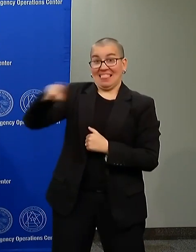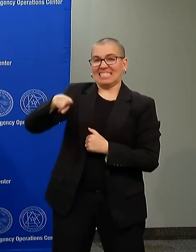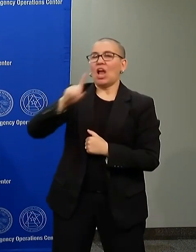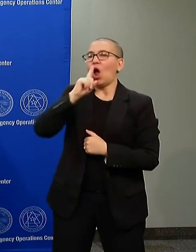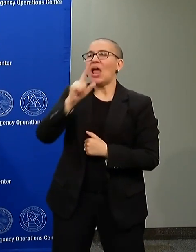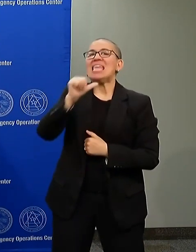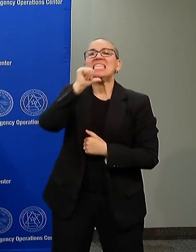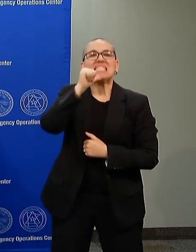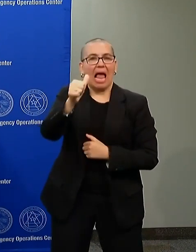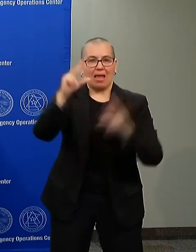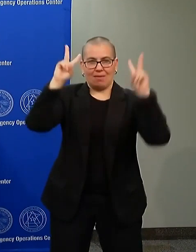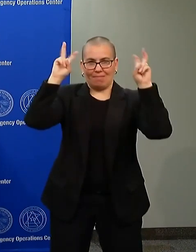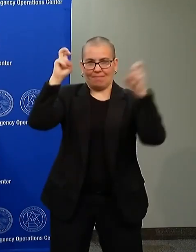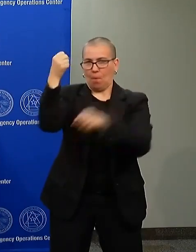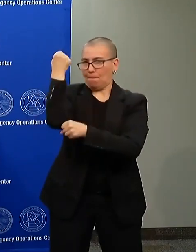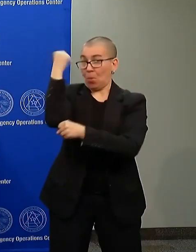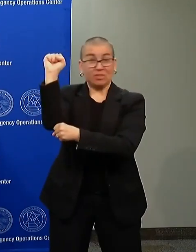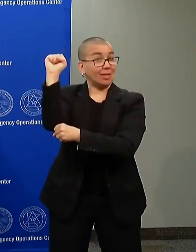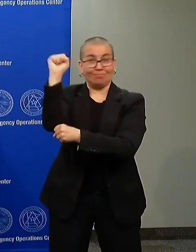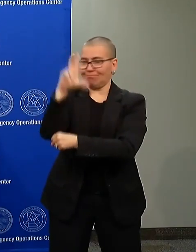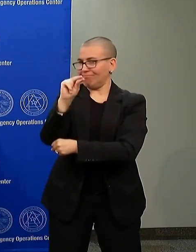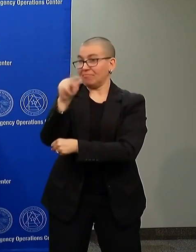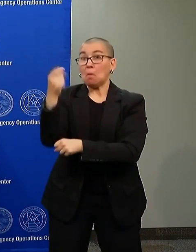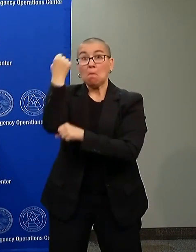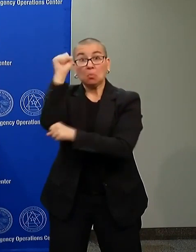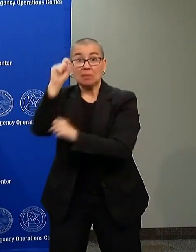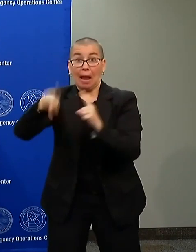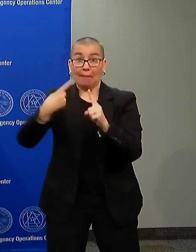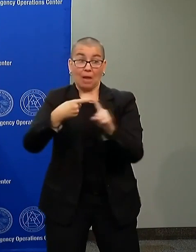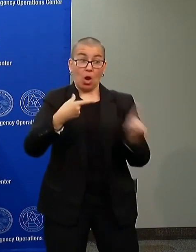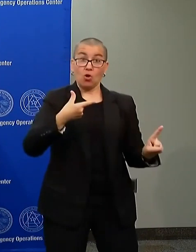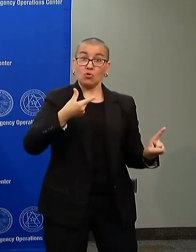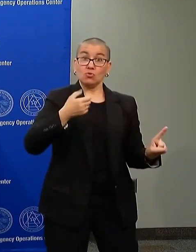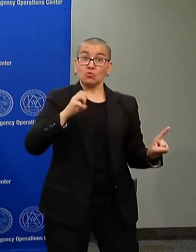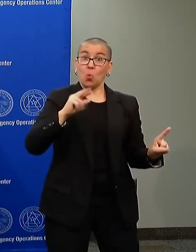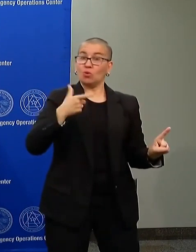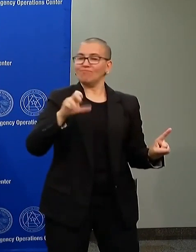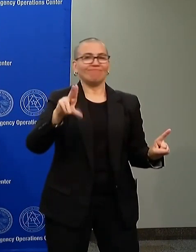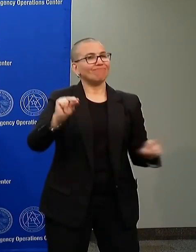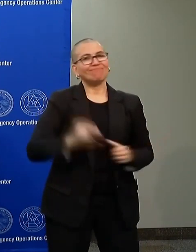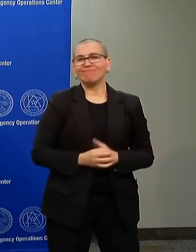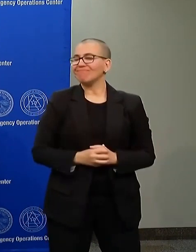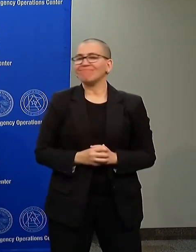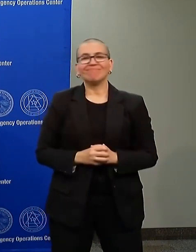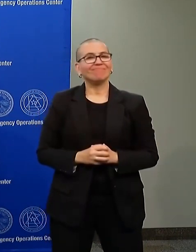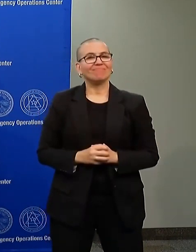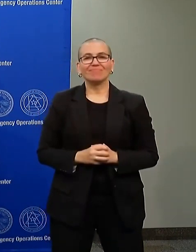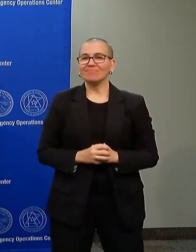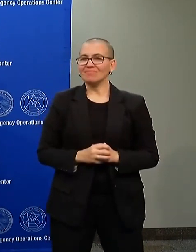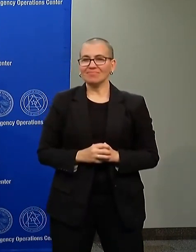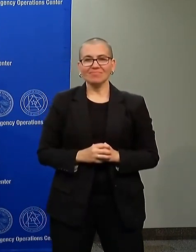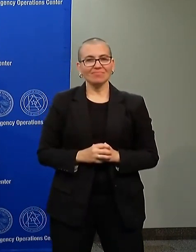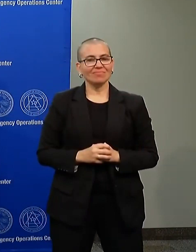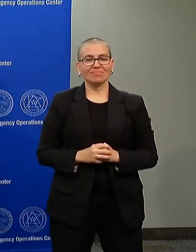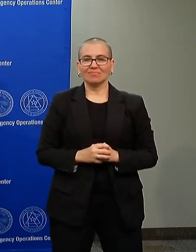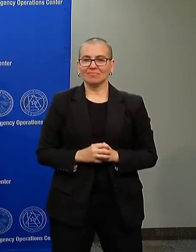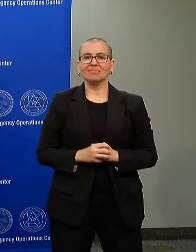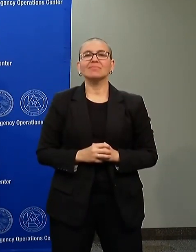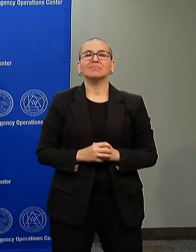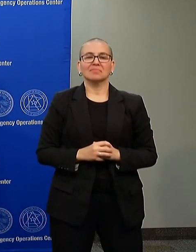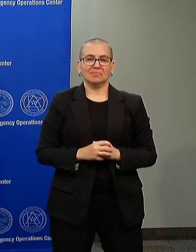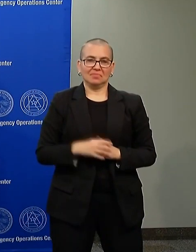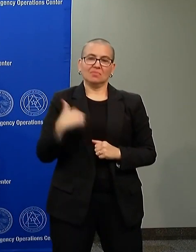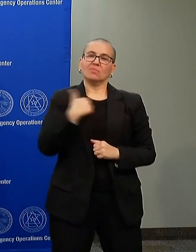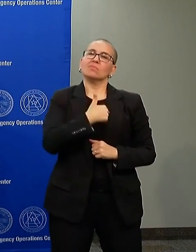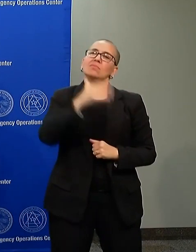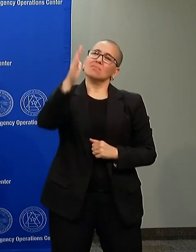is not a demonstration, while that we will always and I repeat always respect everyone's first